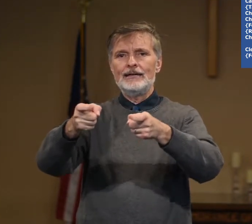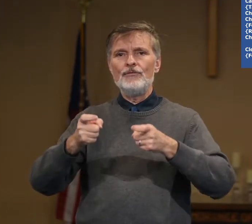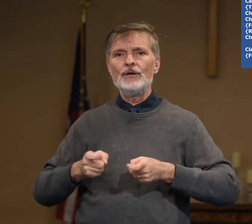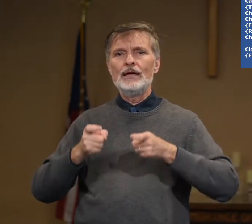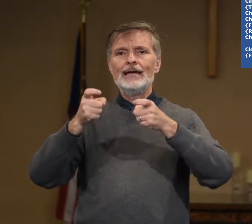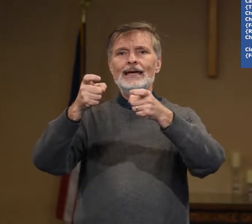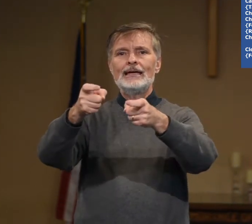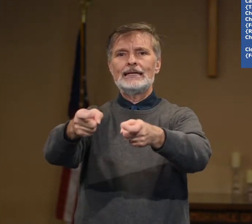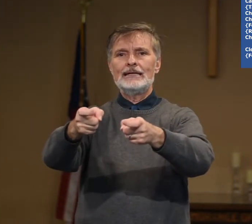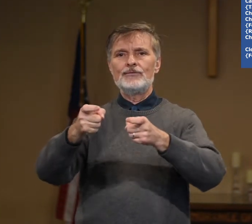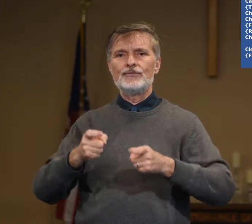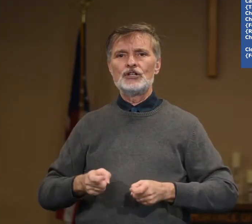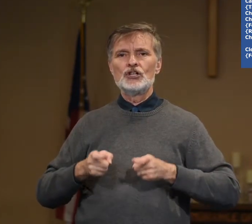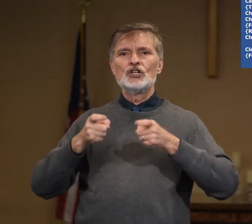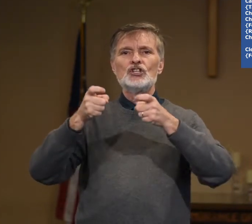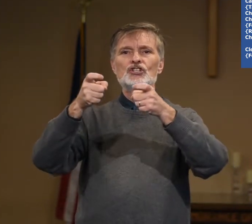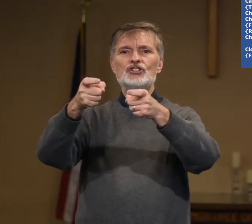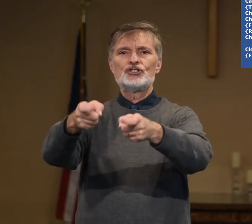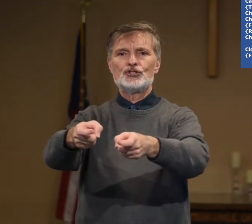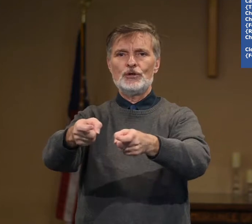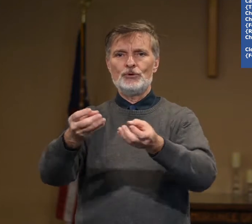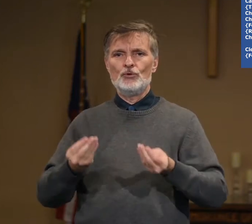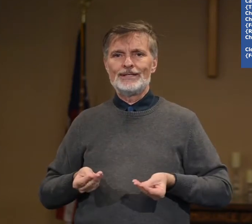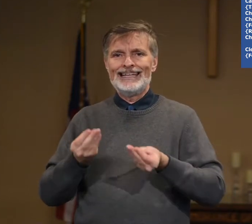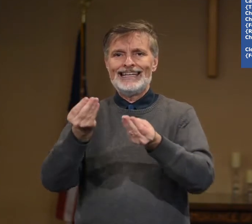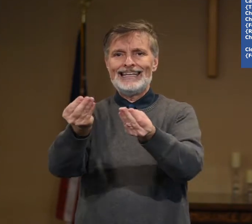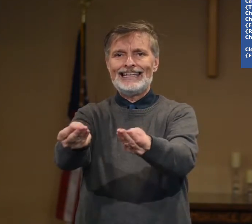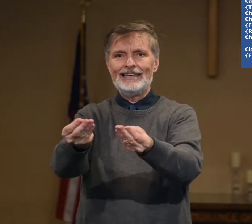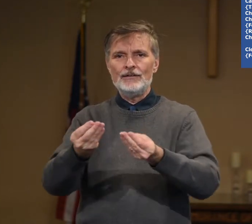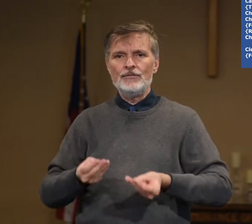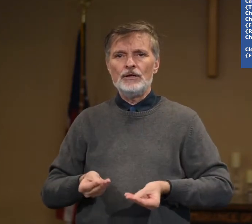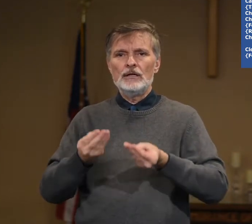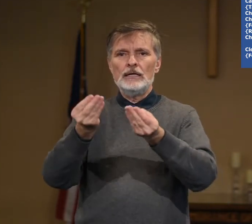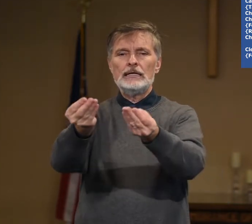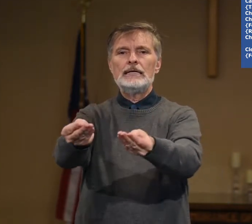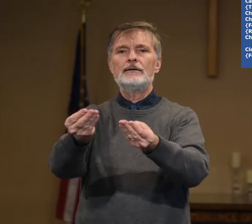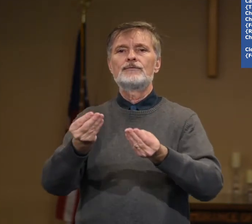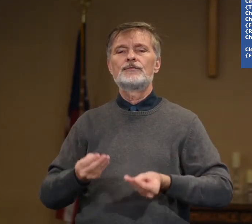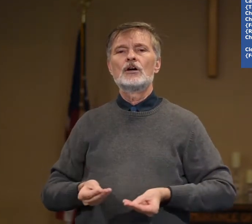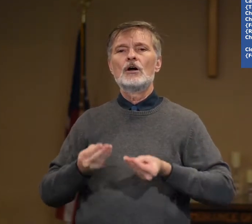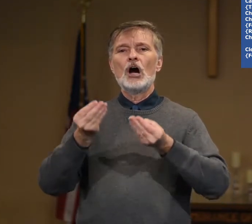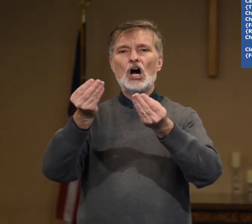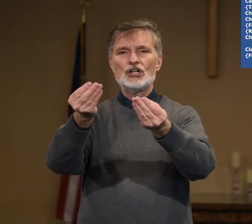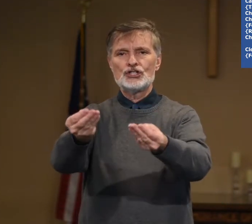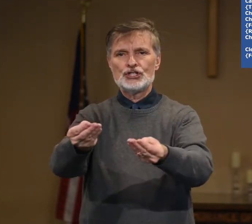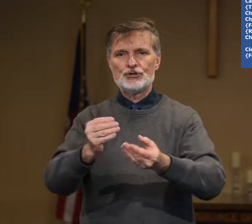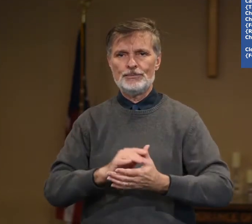Give, gift, distribute. Give, gift or distribute.